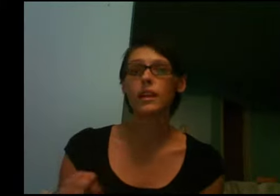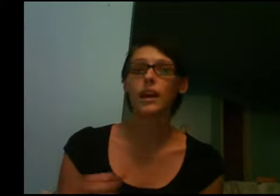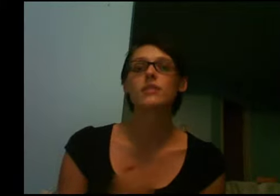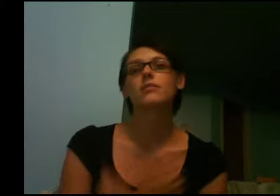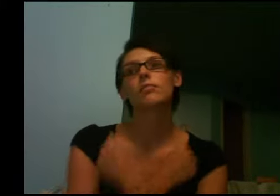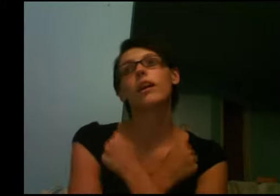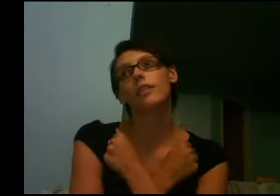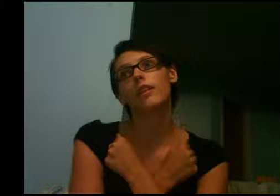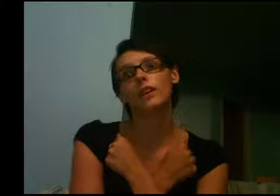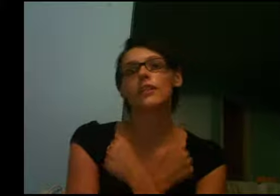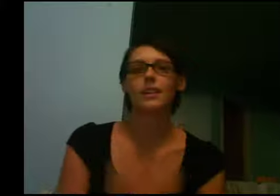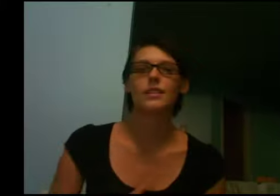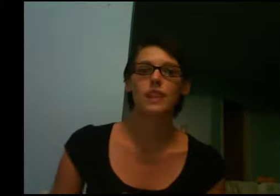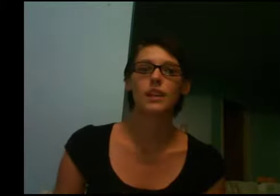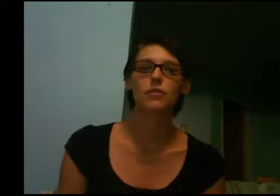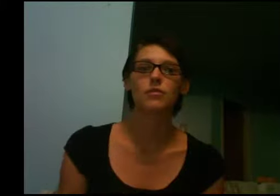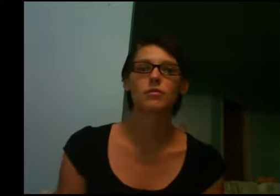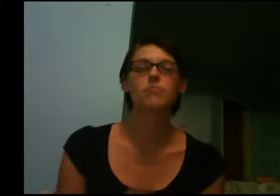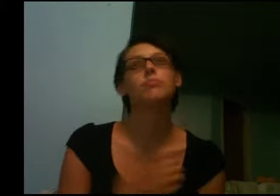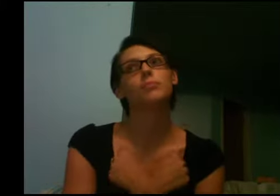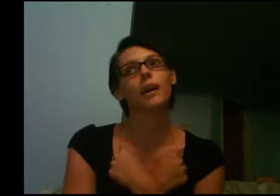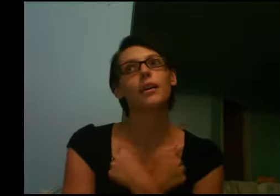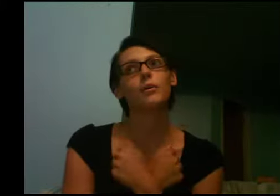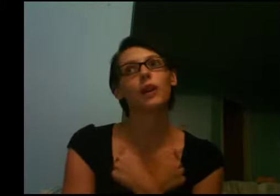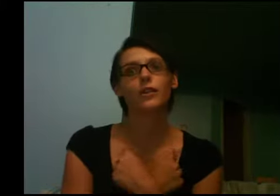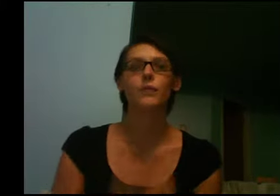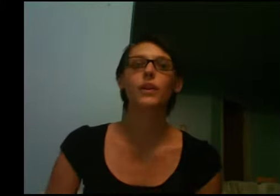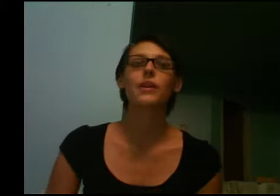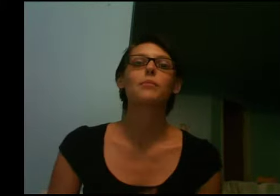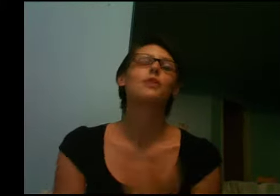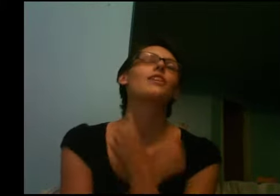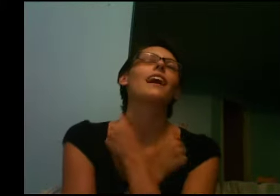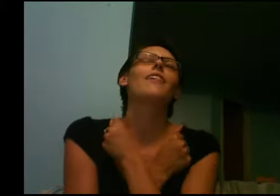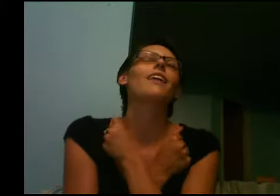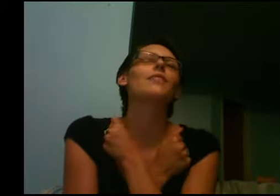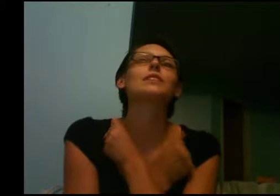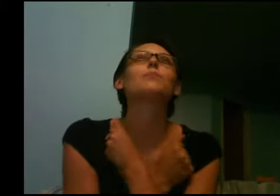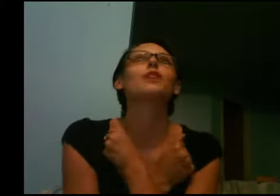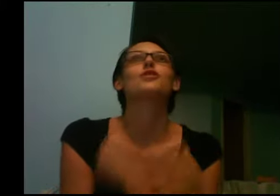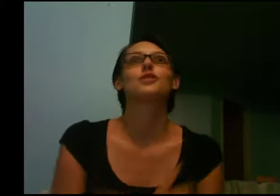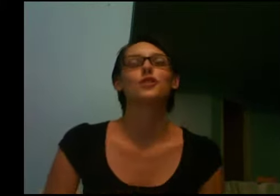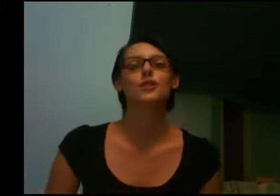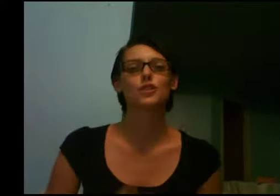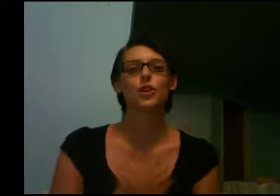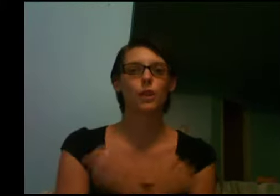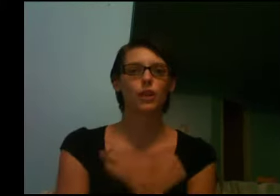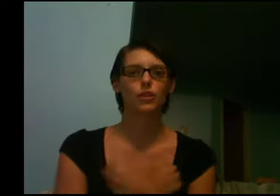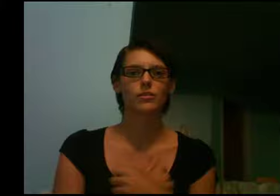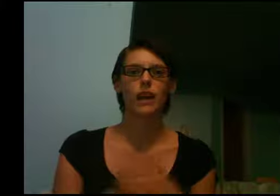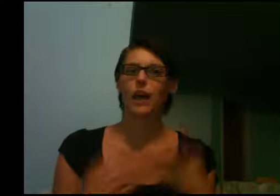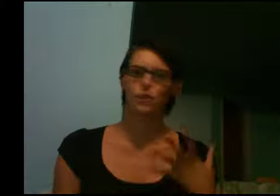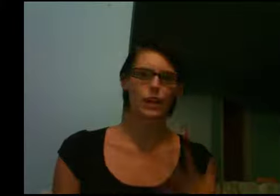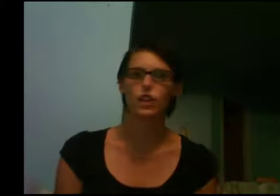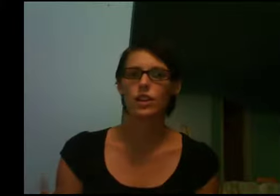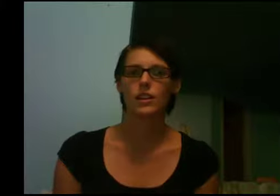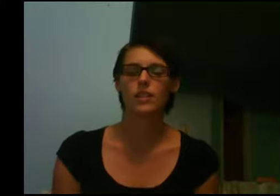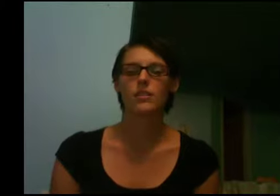yes, I love it, it's kind of meh, whatever, but you can add a lot of expression just showing your adoration and